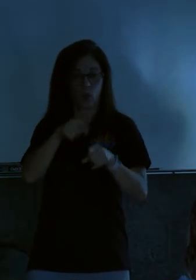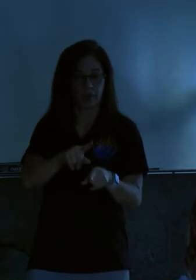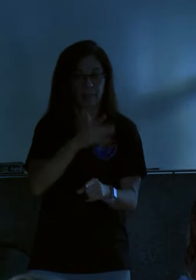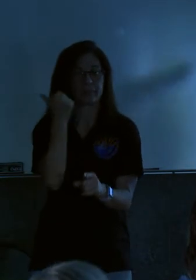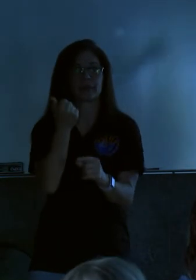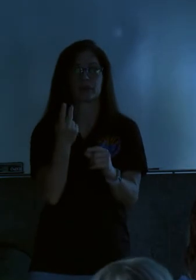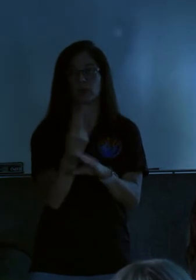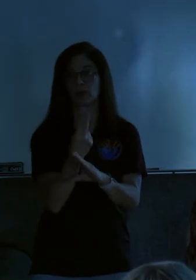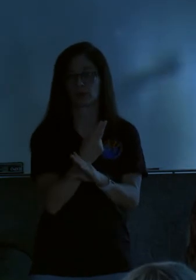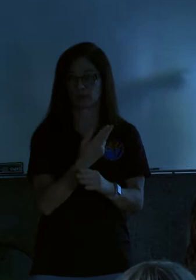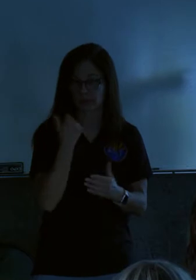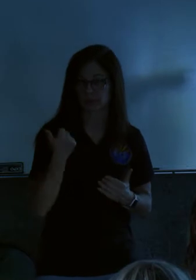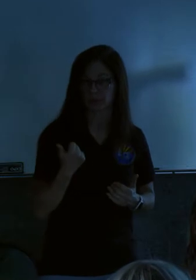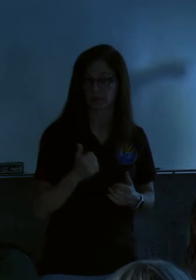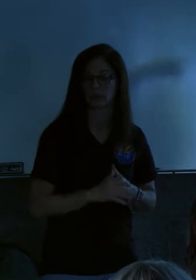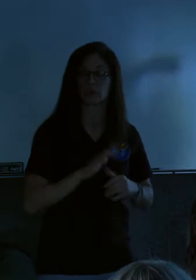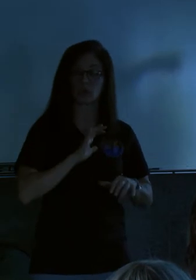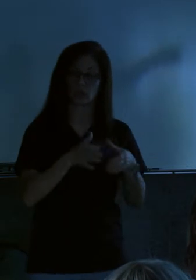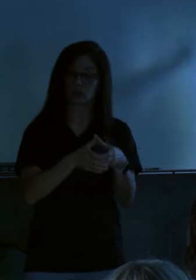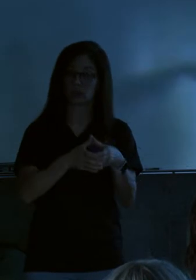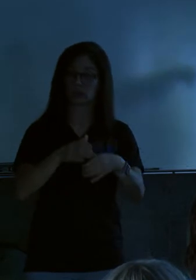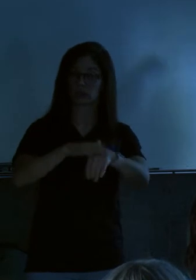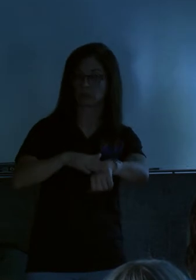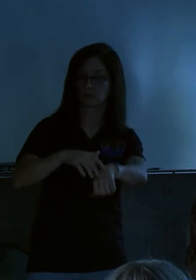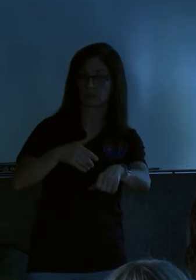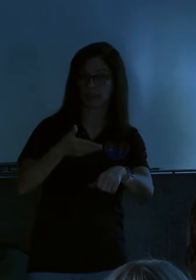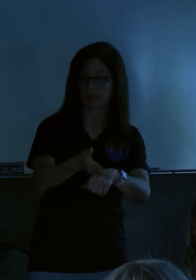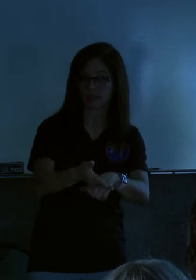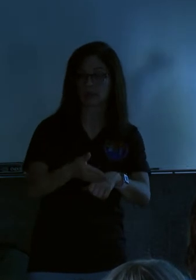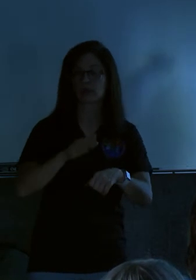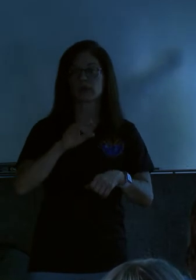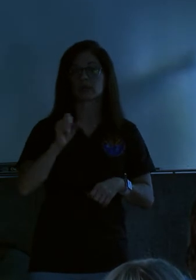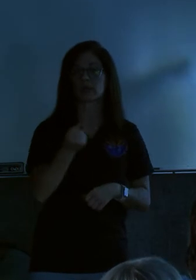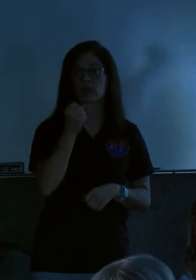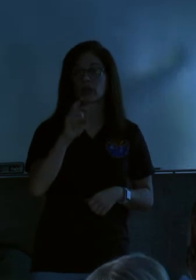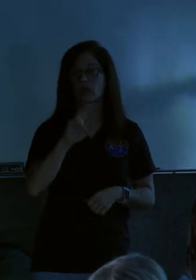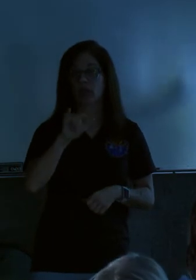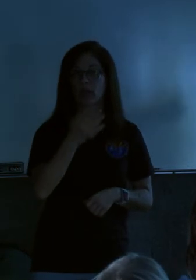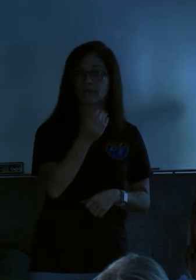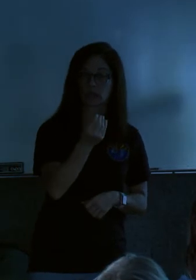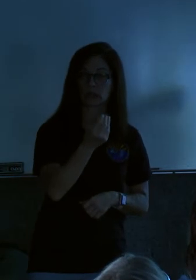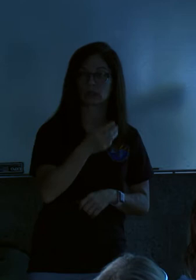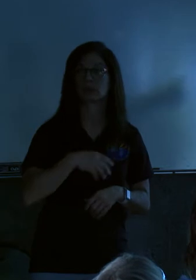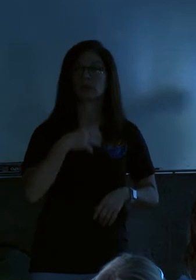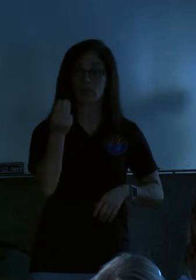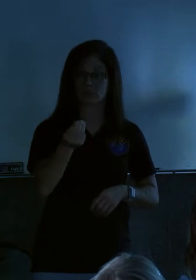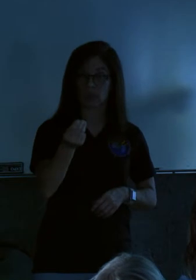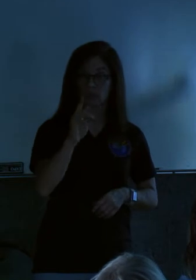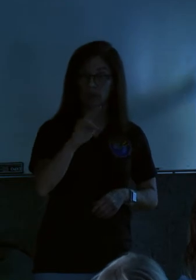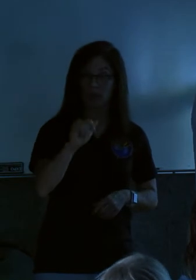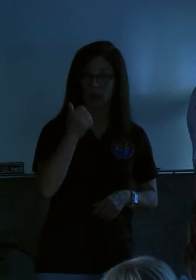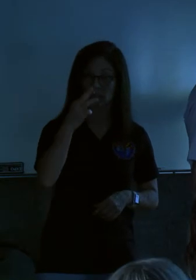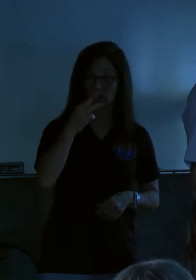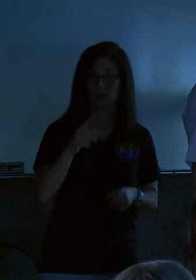be utilized. Our team was on site Saturday, July 14th, Monday, July